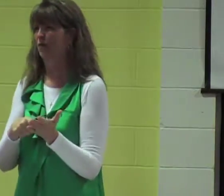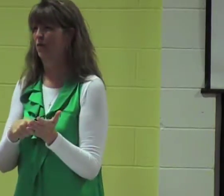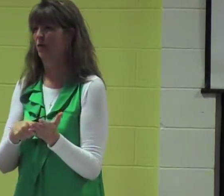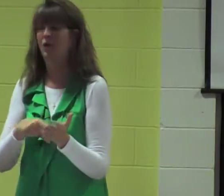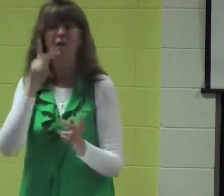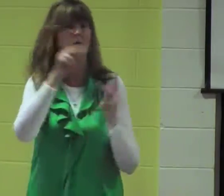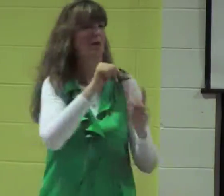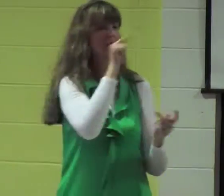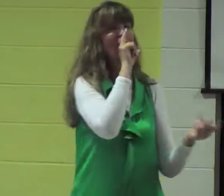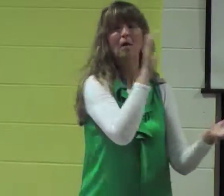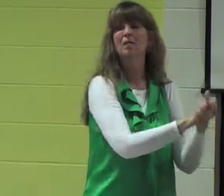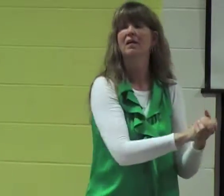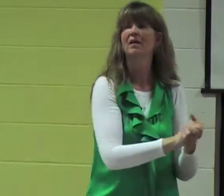and to know His truth.